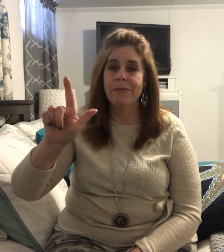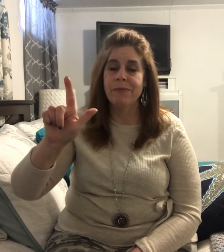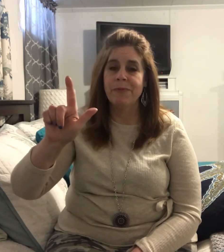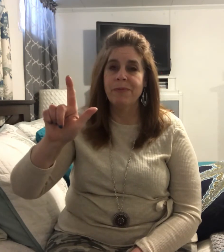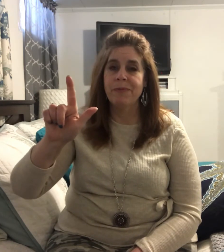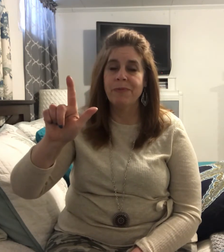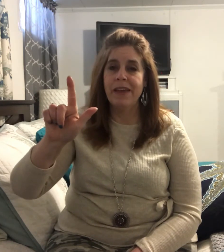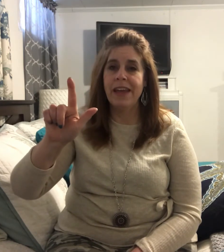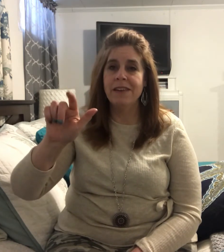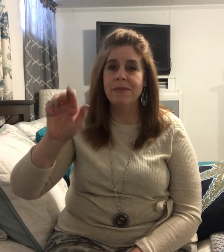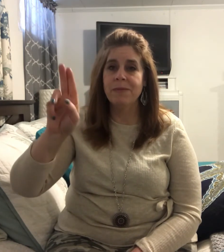Again.